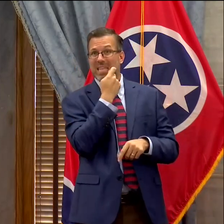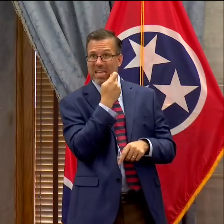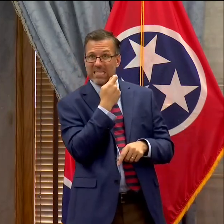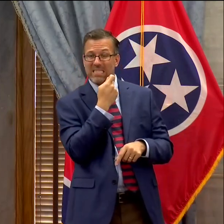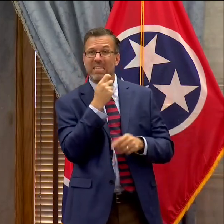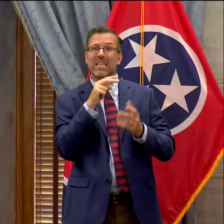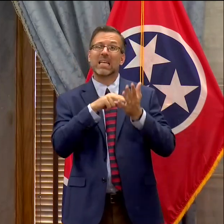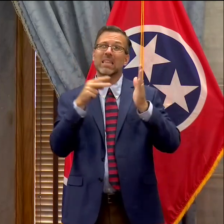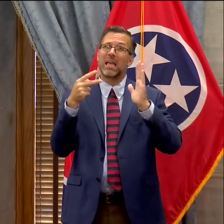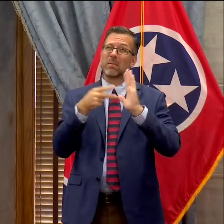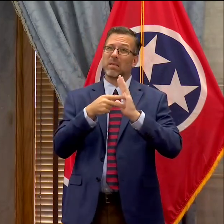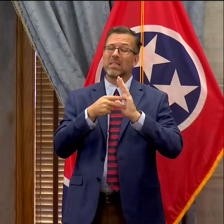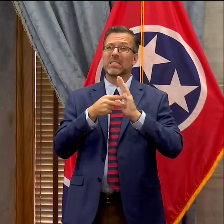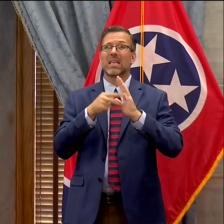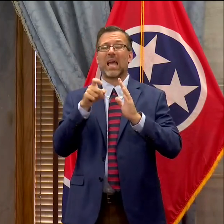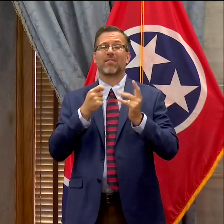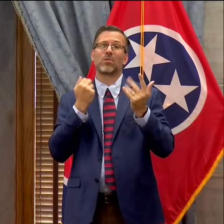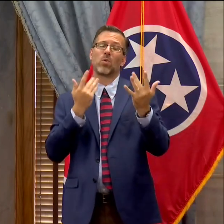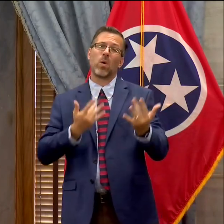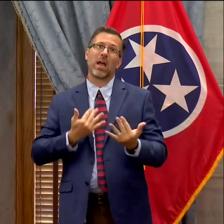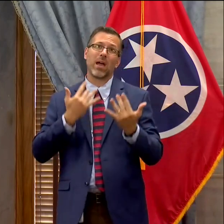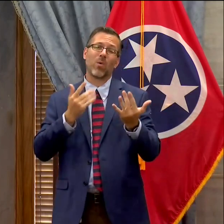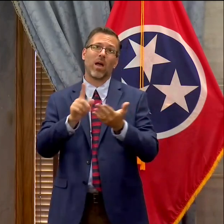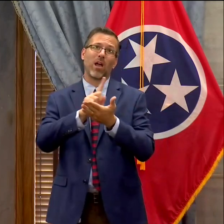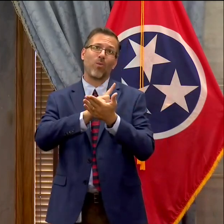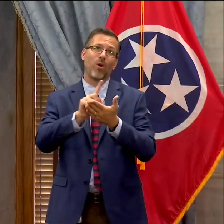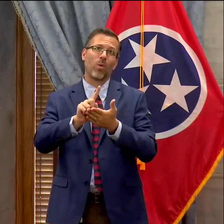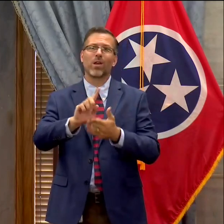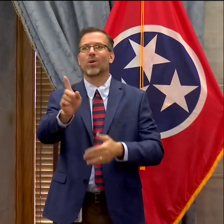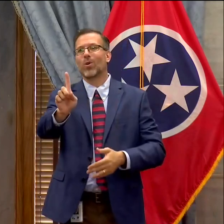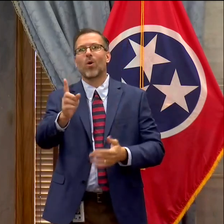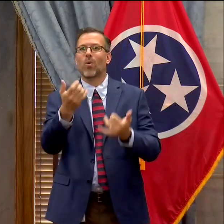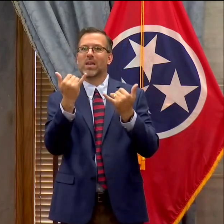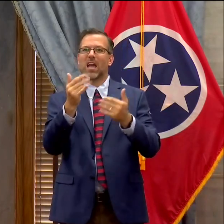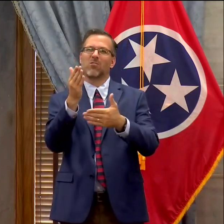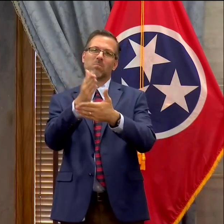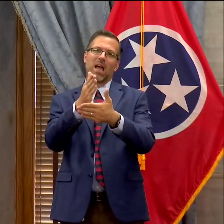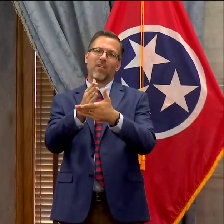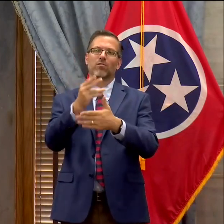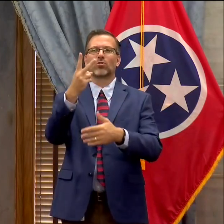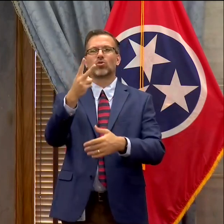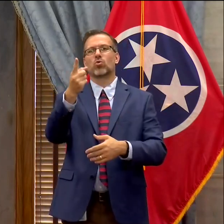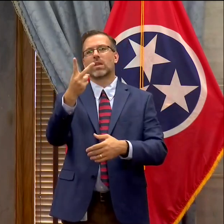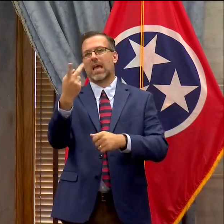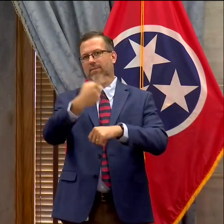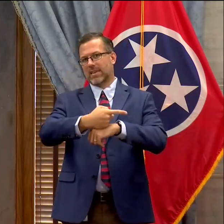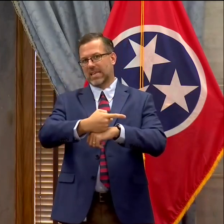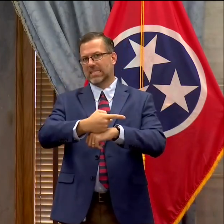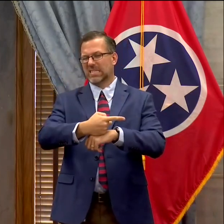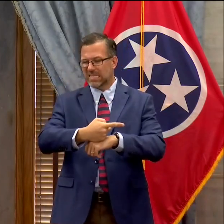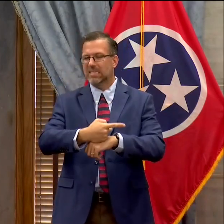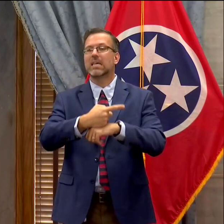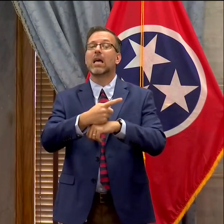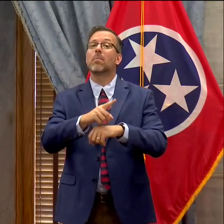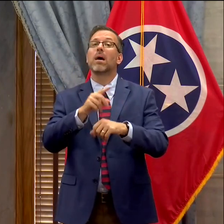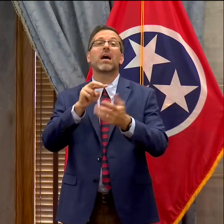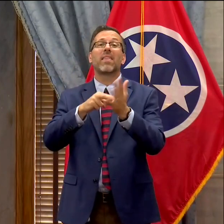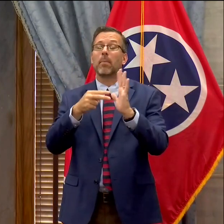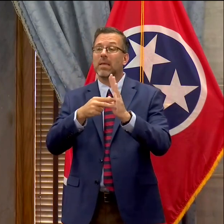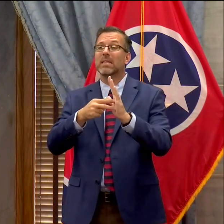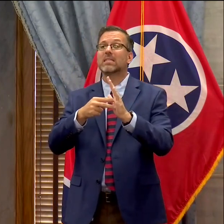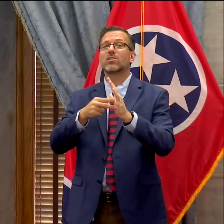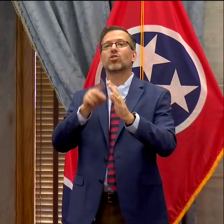to two and a half days. That may not mean that you're going to get your result in two and a half days because there's still a bit of an additional time